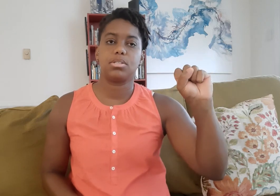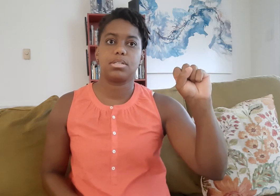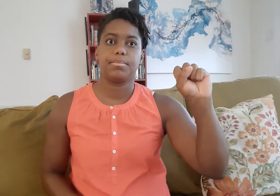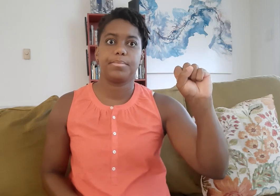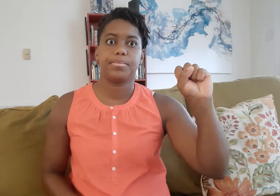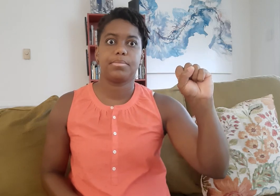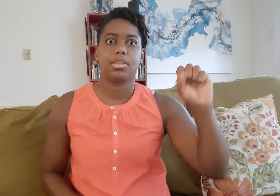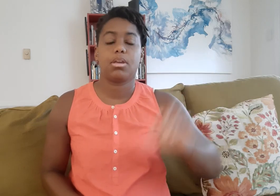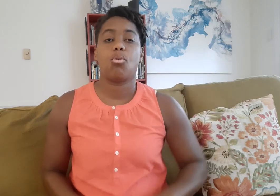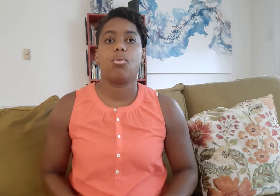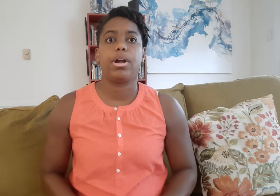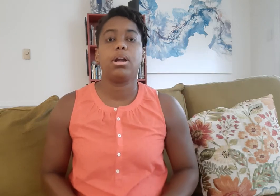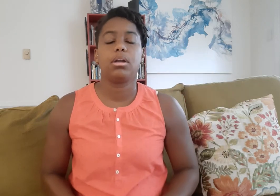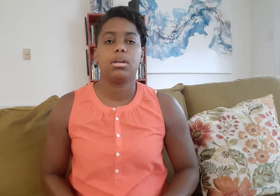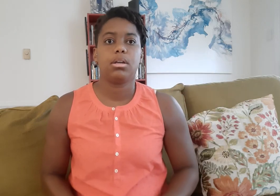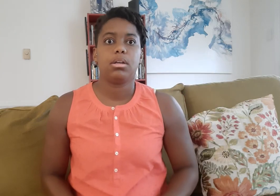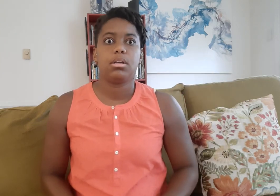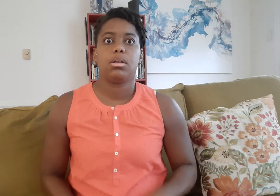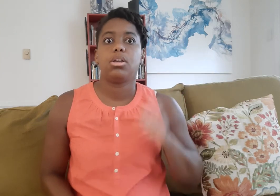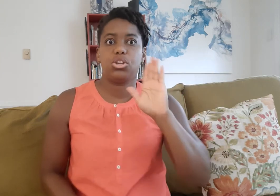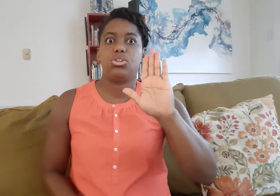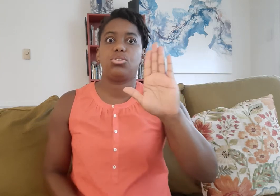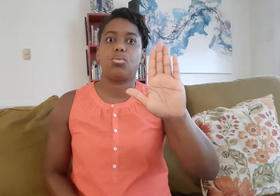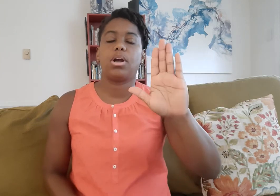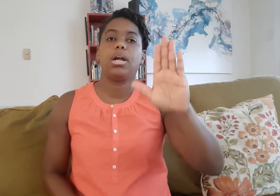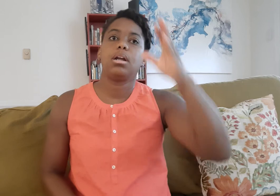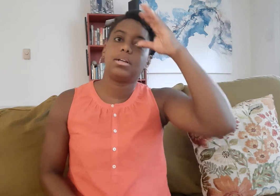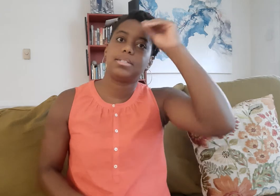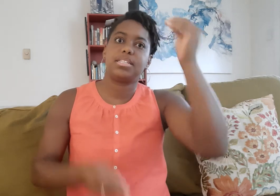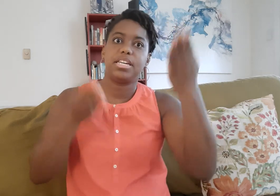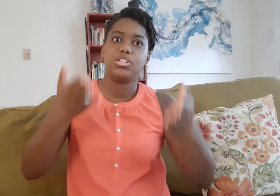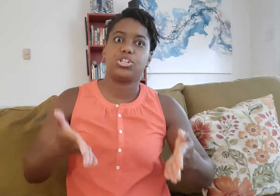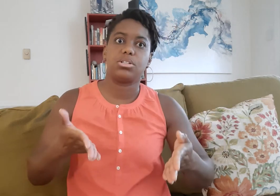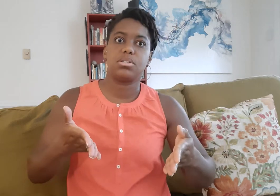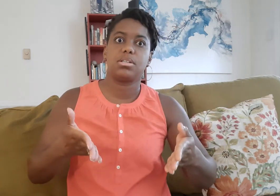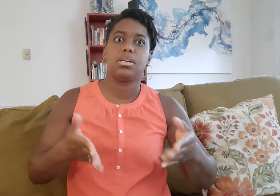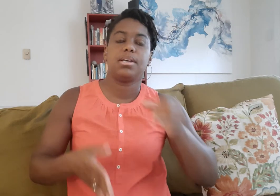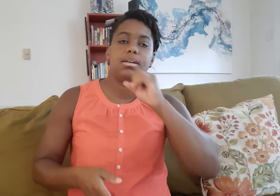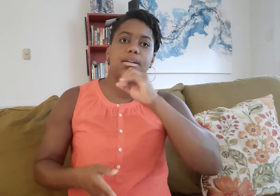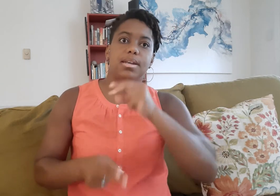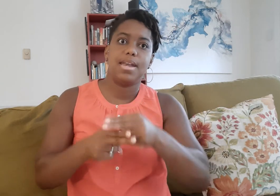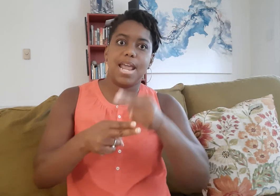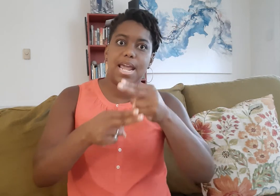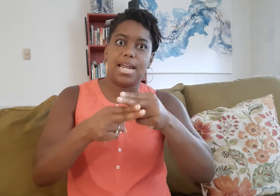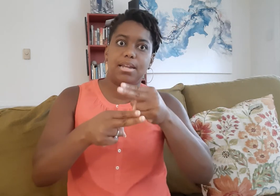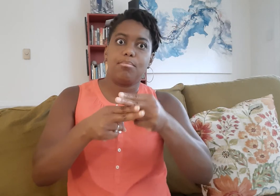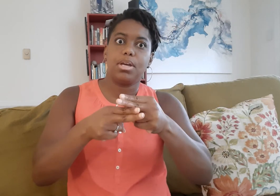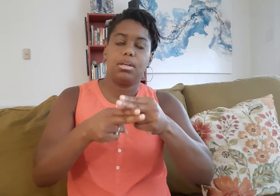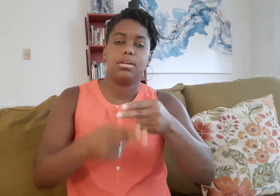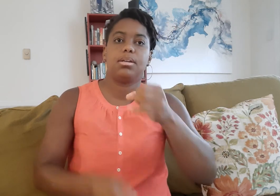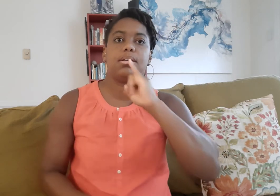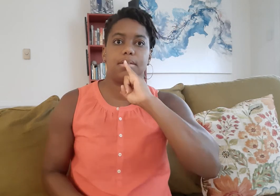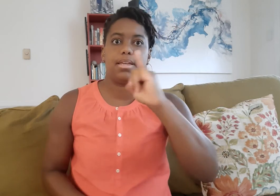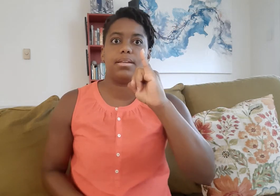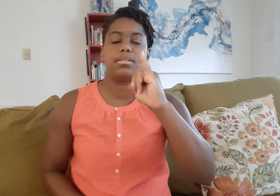or your teacher's name is